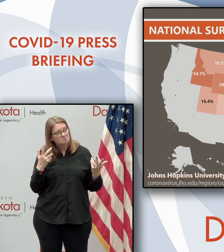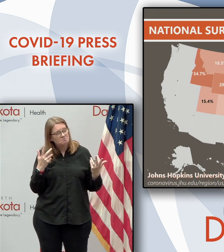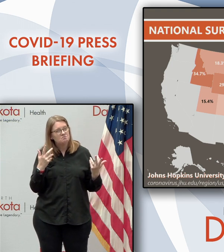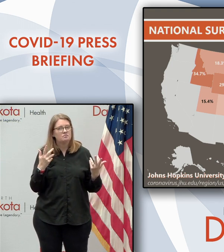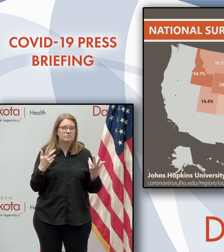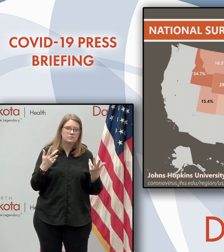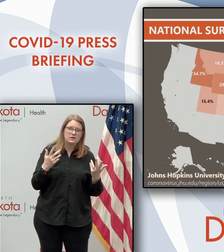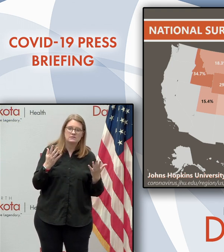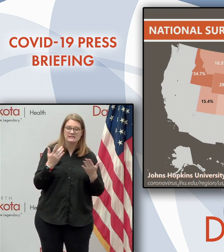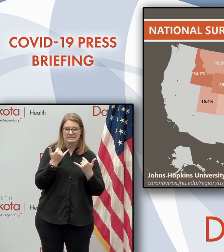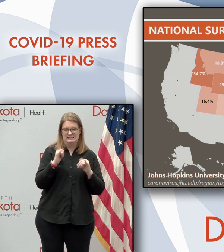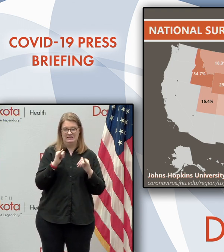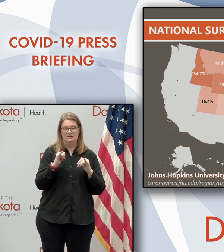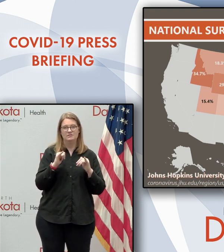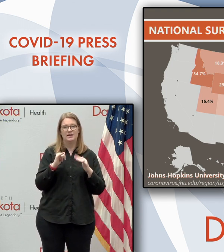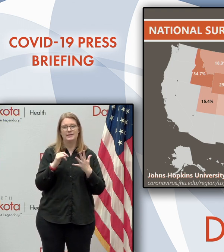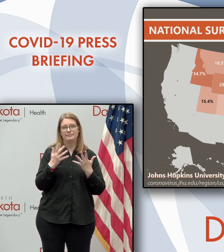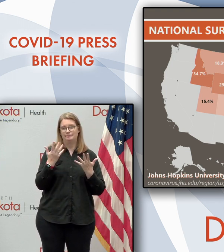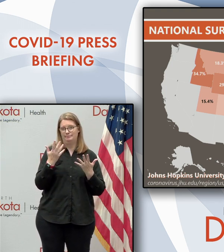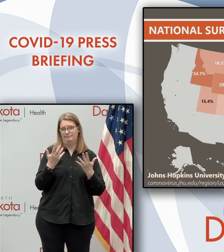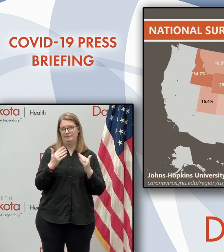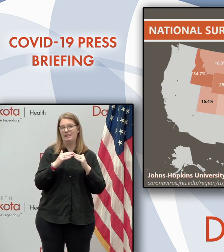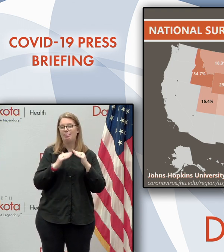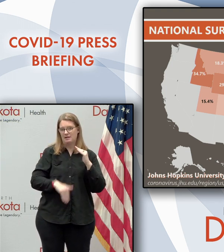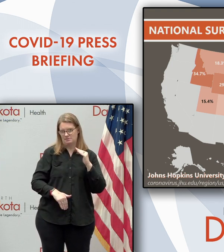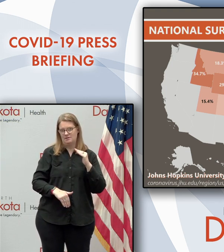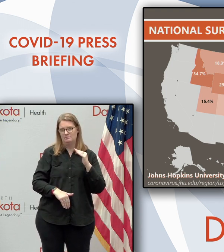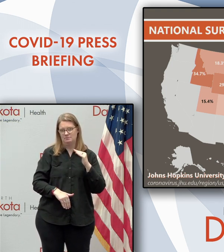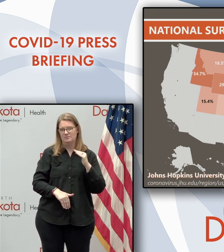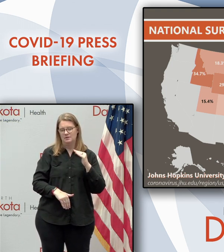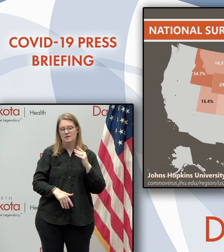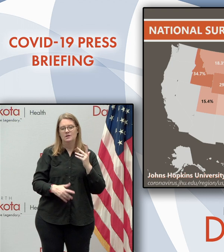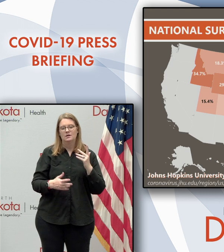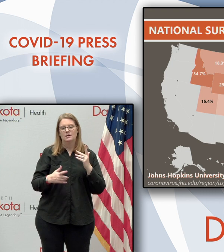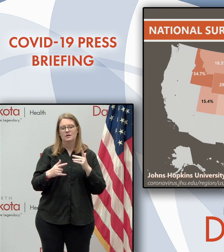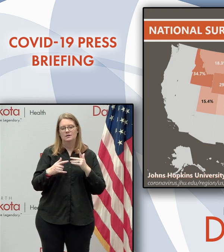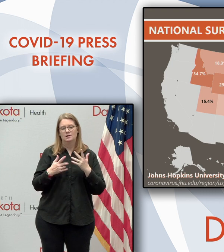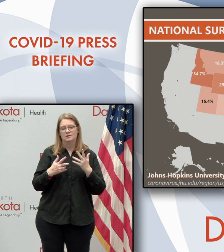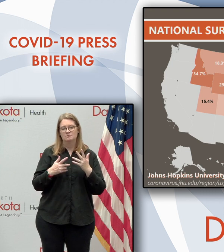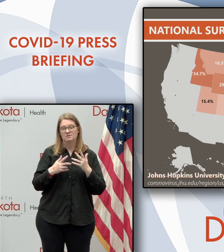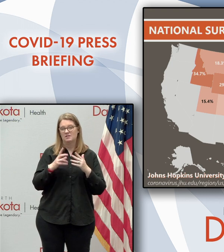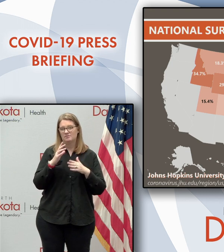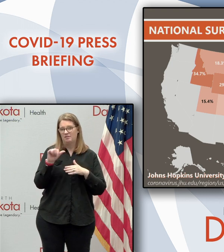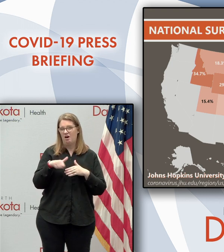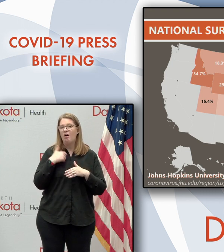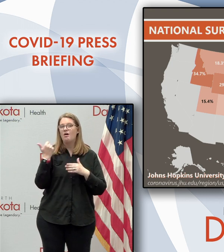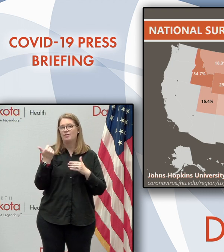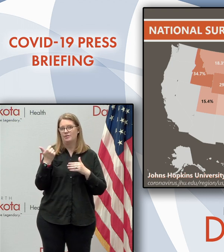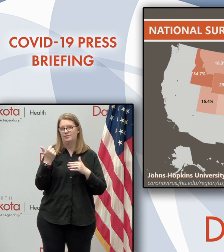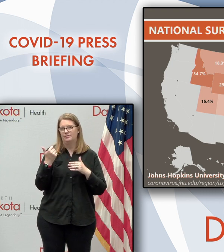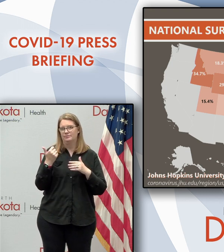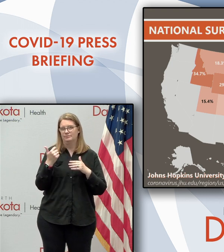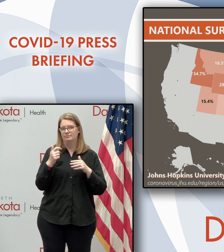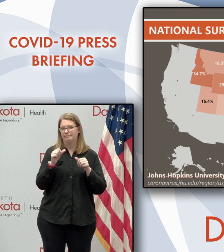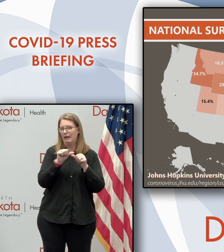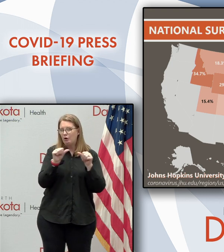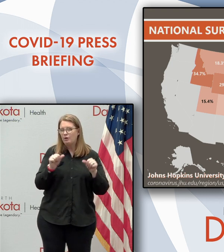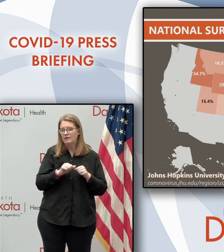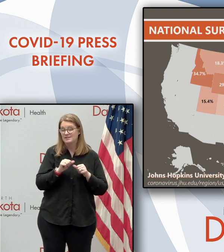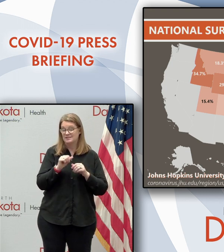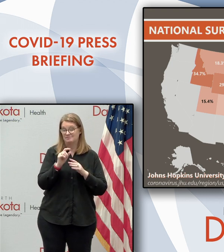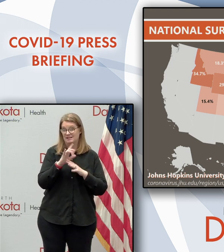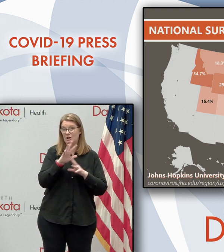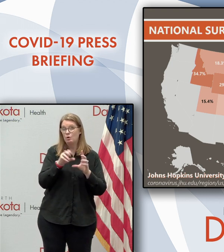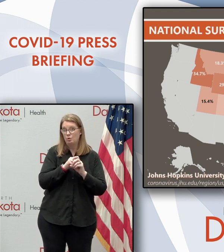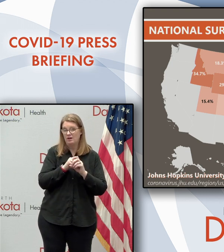you know, a half to, uh, a third of the positivity, including those of our, uh, immediate, immediate neighbors. And so,